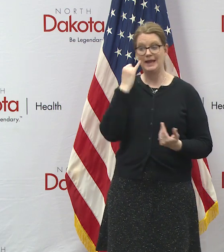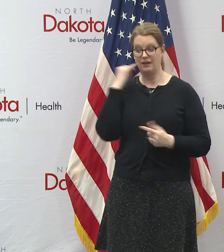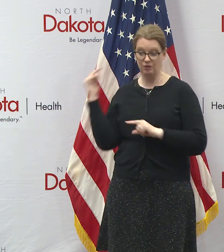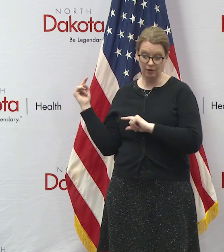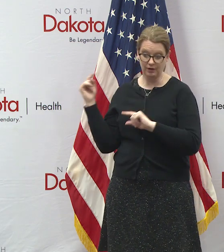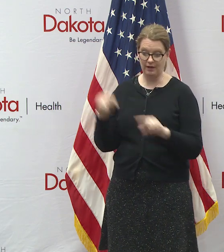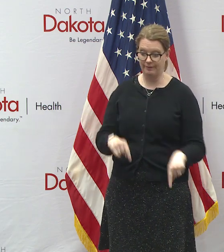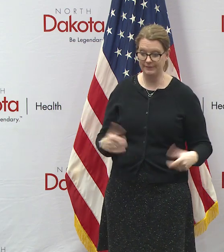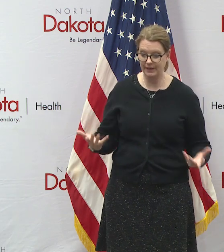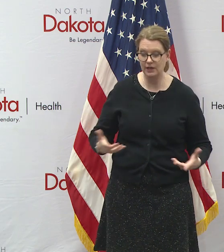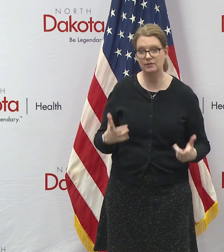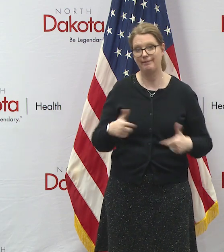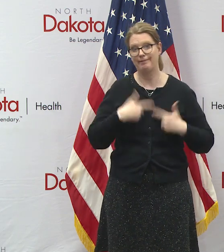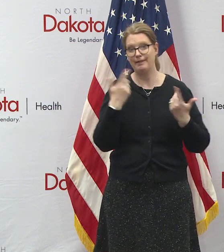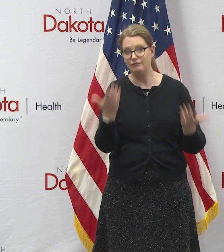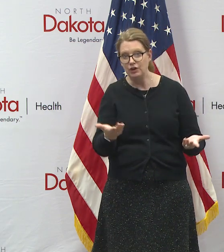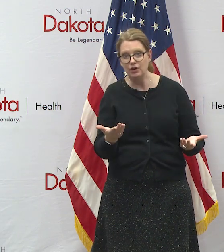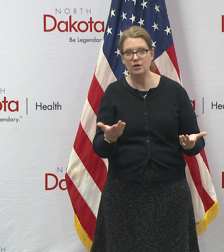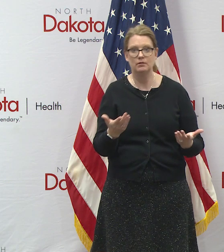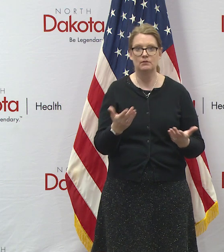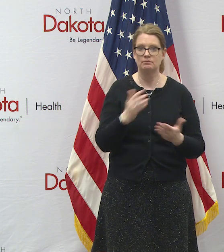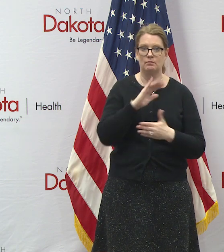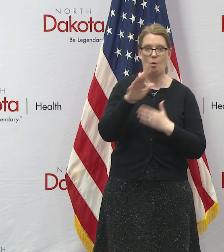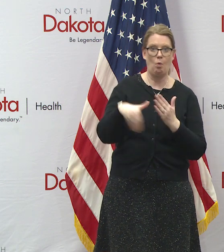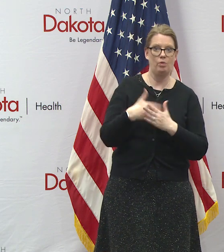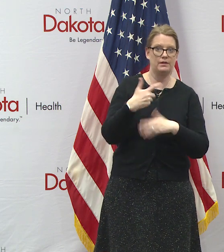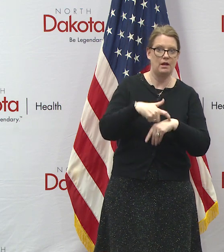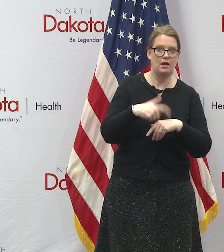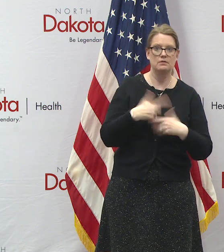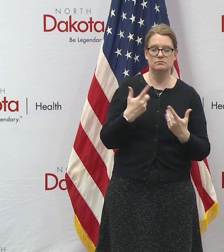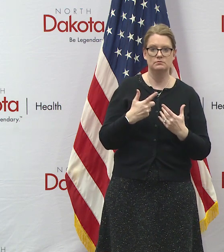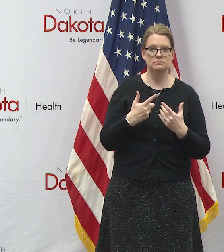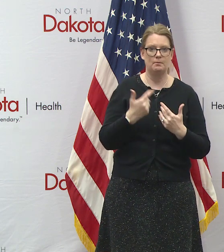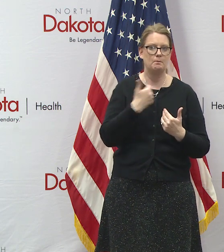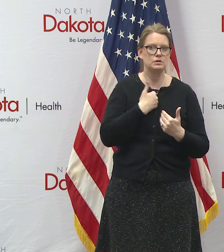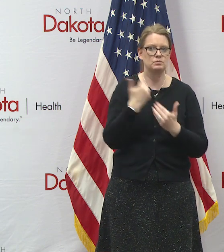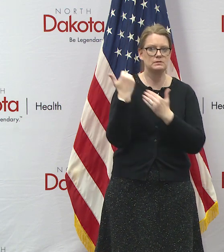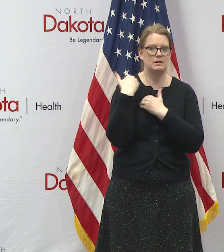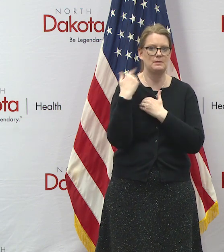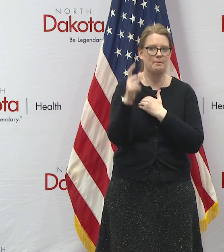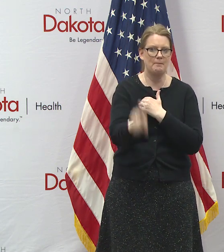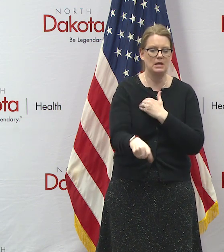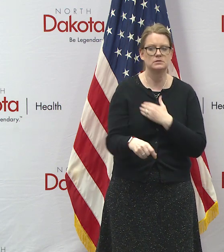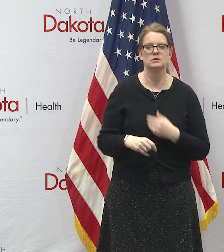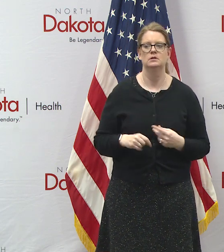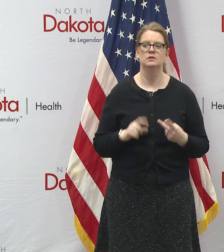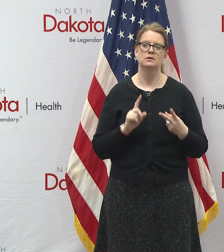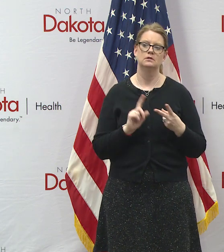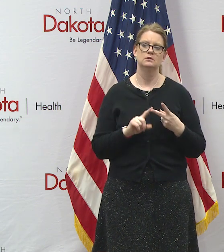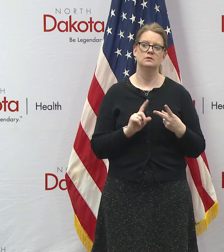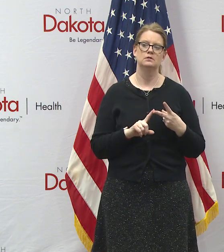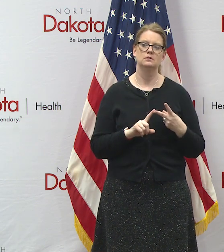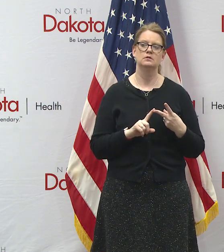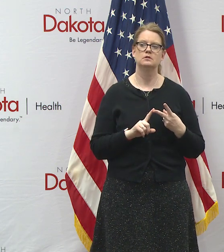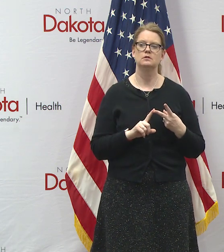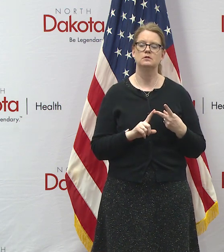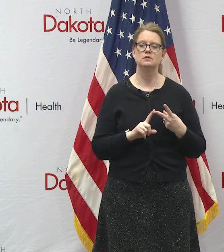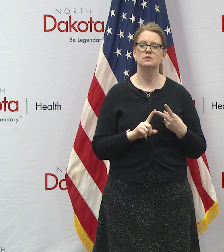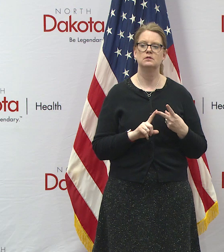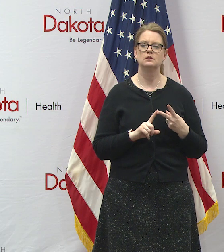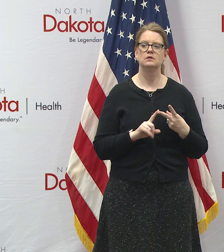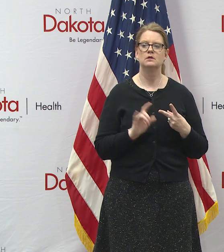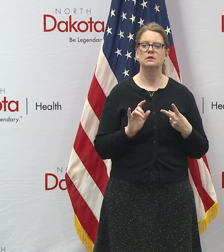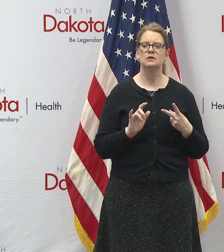lived here the whole winter same rules apply about personal responsibility the second question was about cashiers at grocery